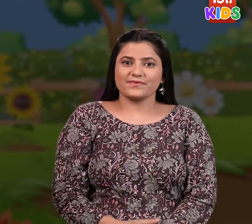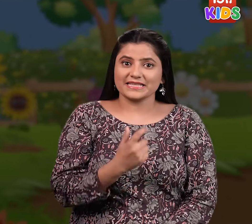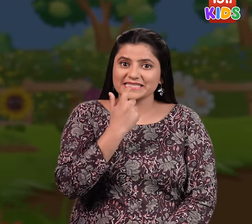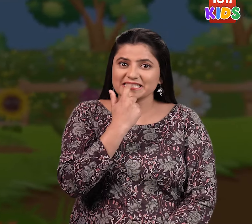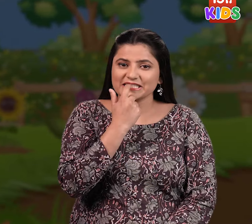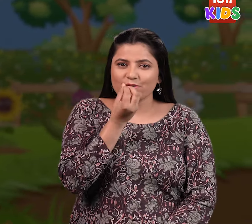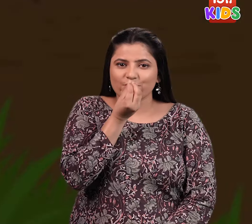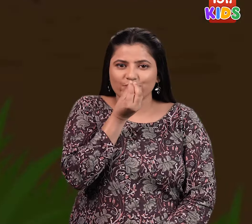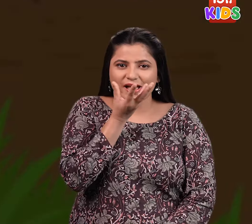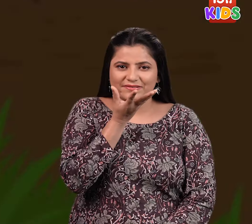Daisy